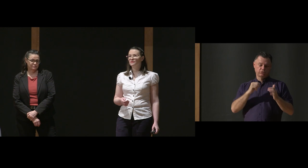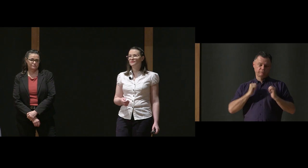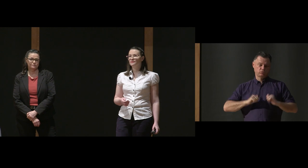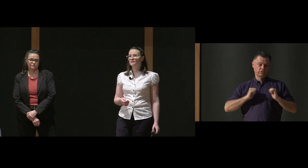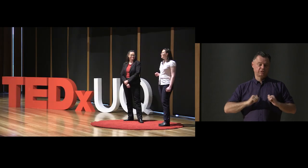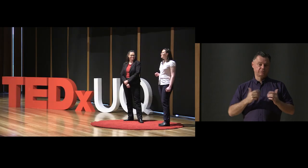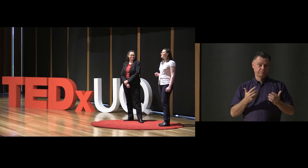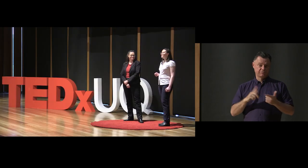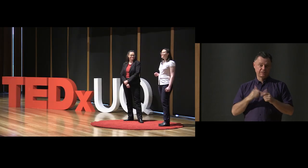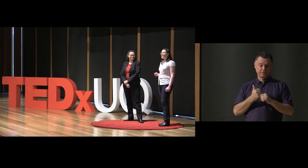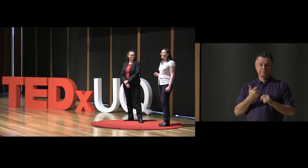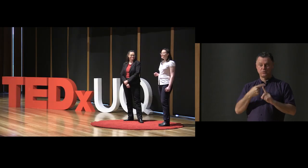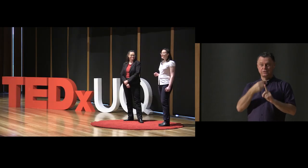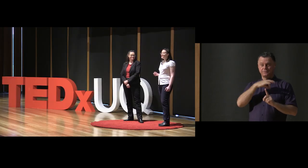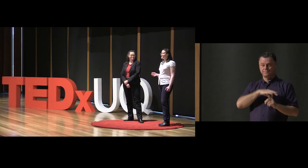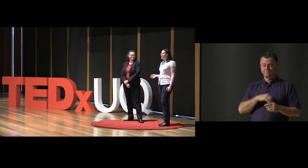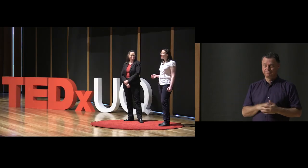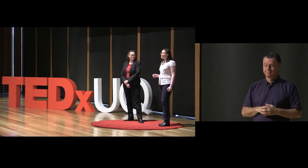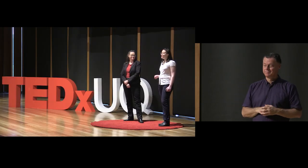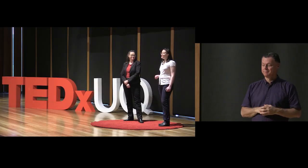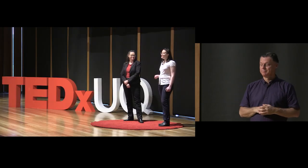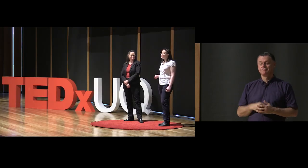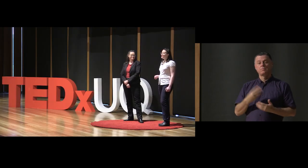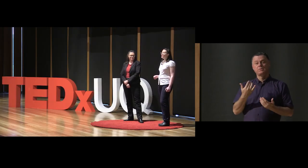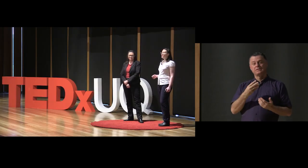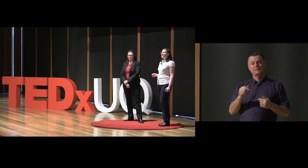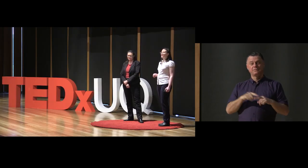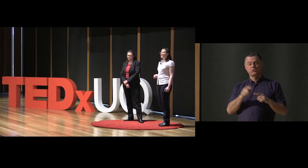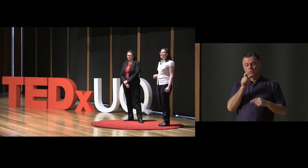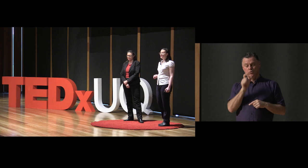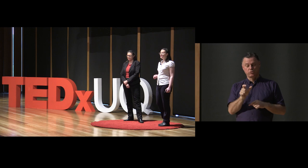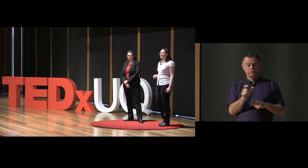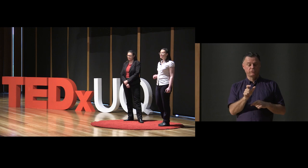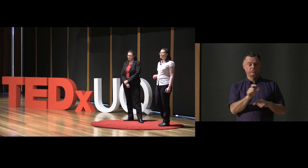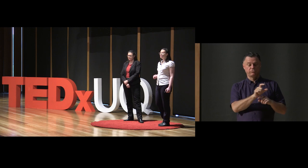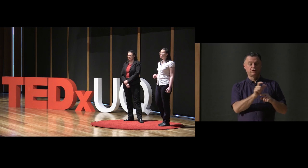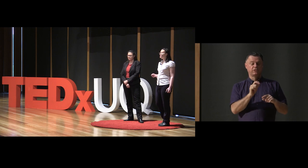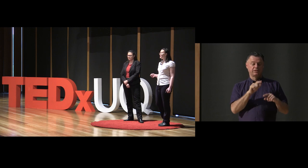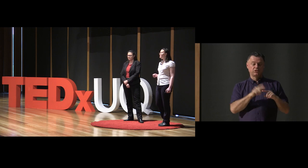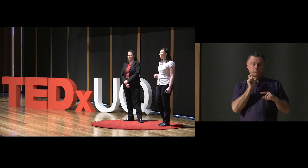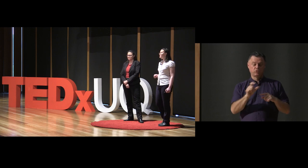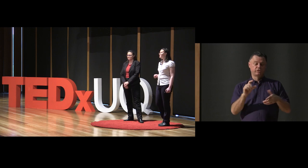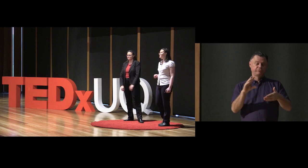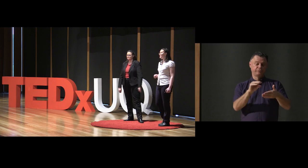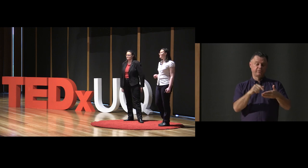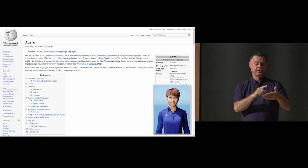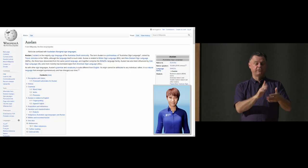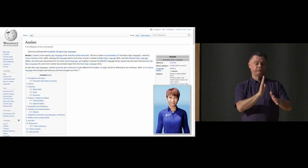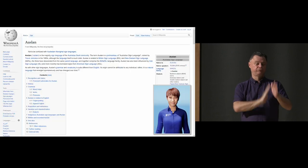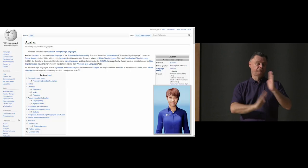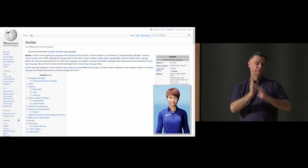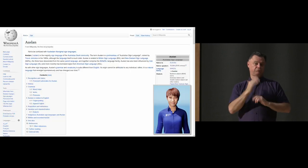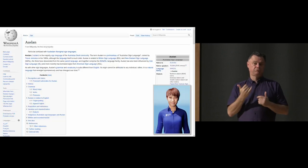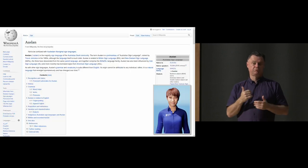practice with. Something that can take some English words and translate it into signs, well, that could be useful to make,